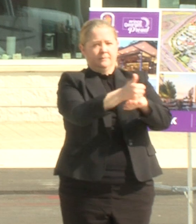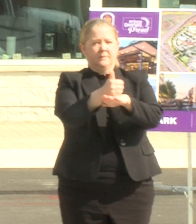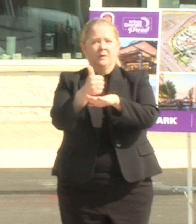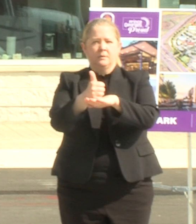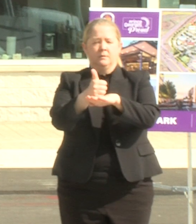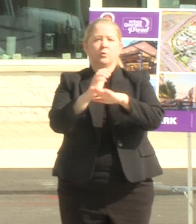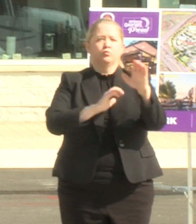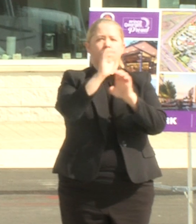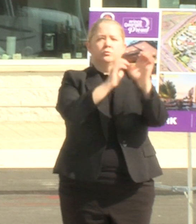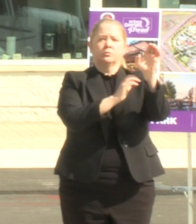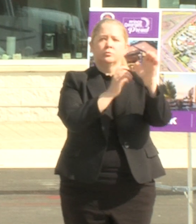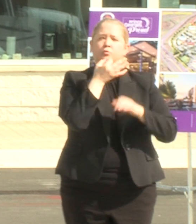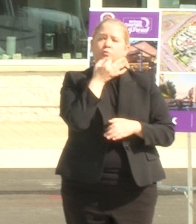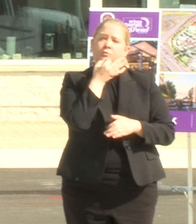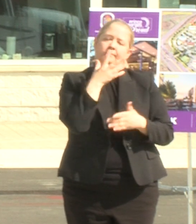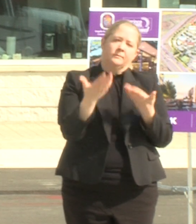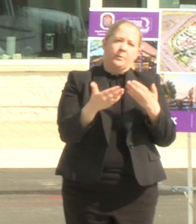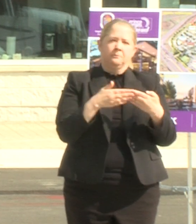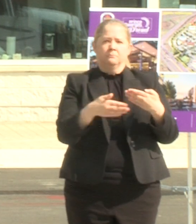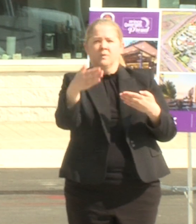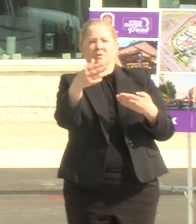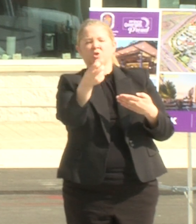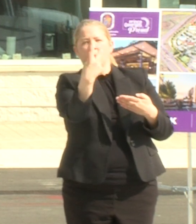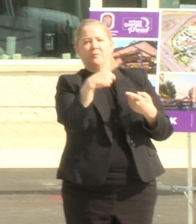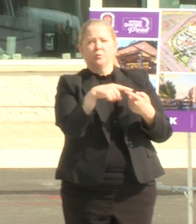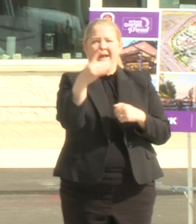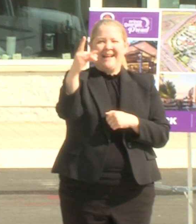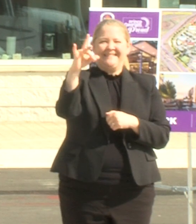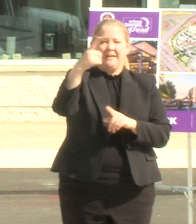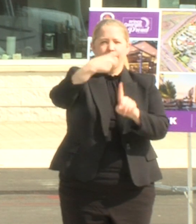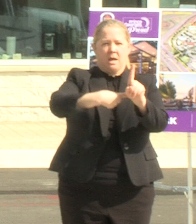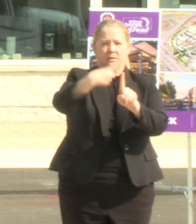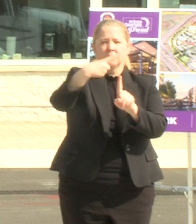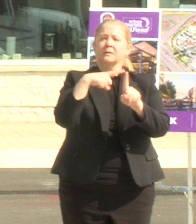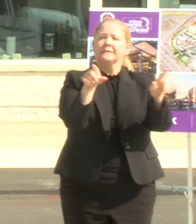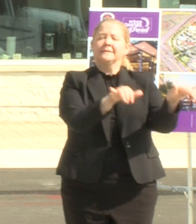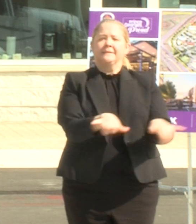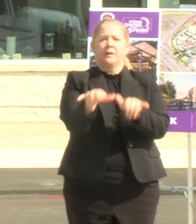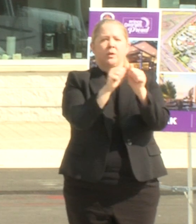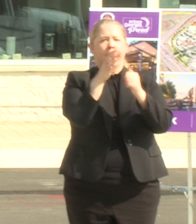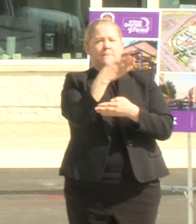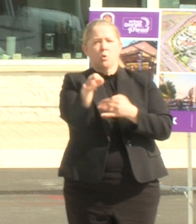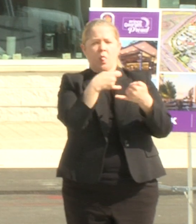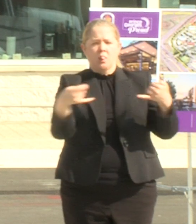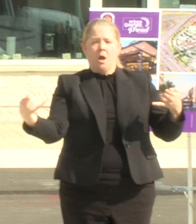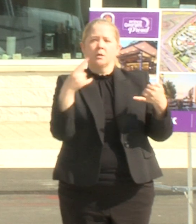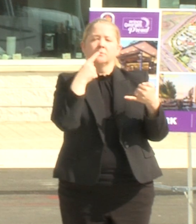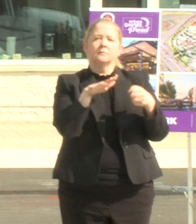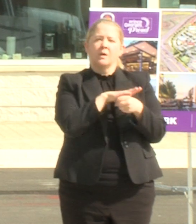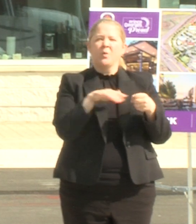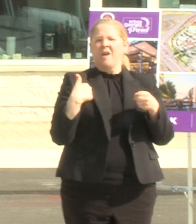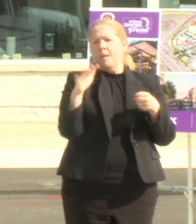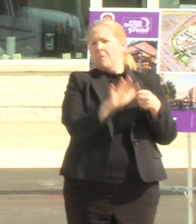construction over the next you know 12 to 18 months same thing for our blue line corridor facility so we've got about an